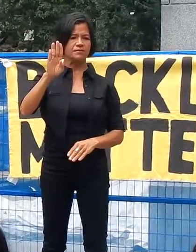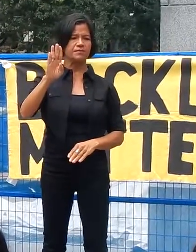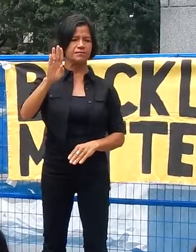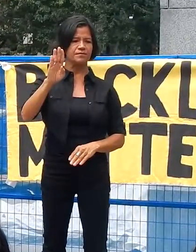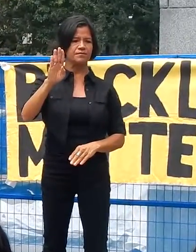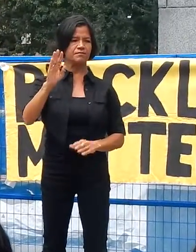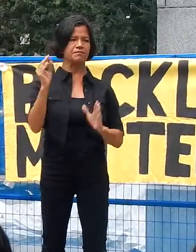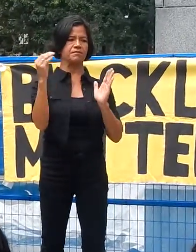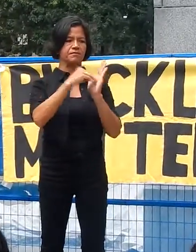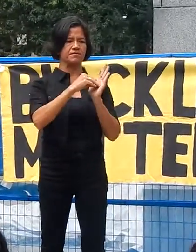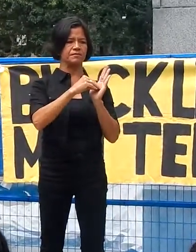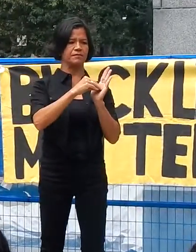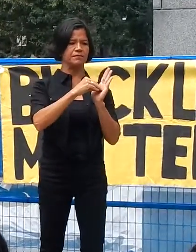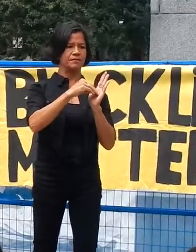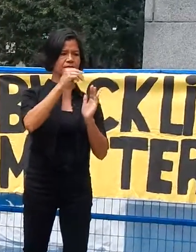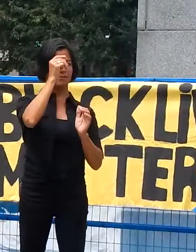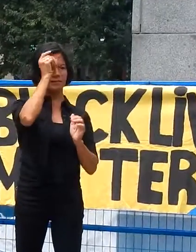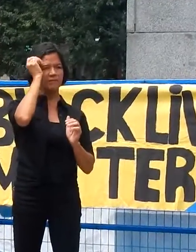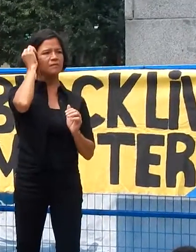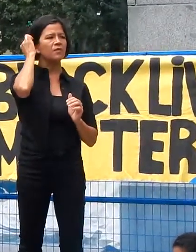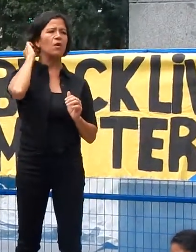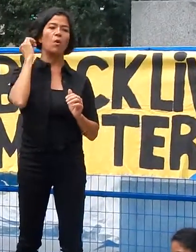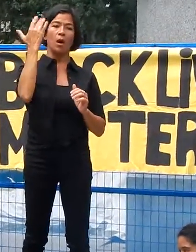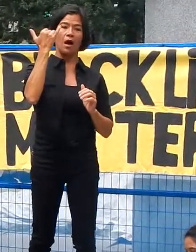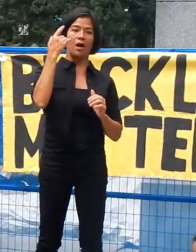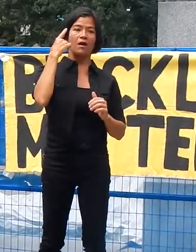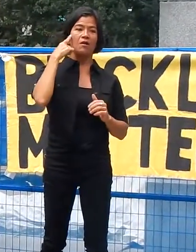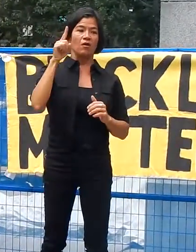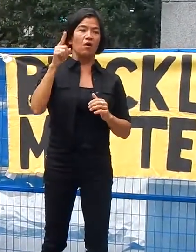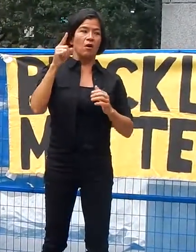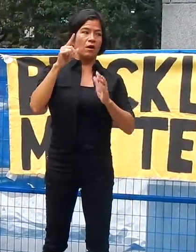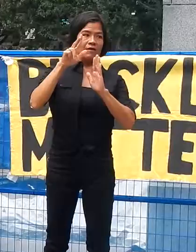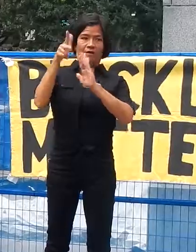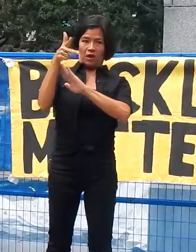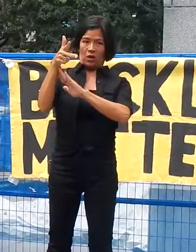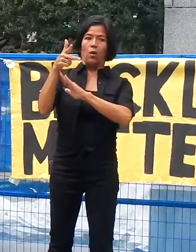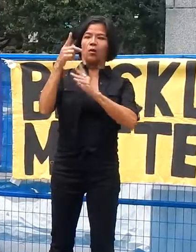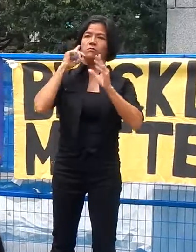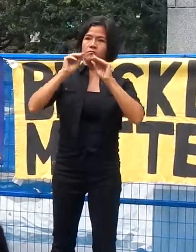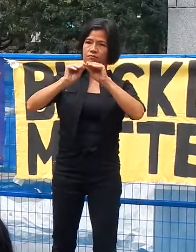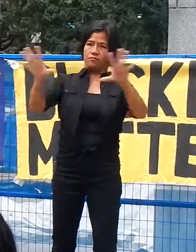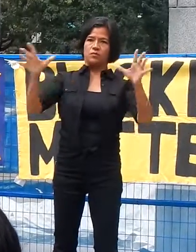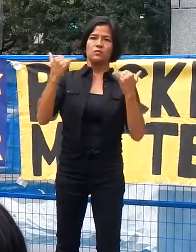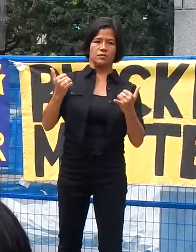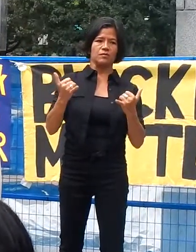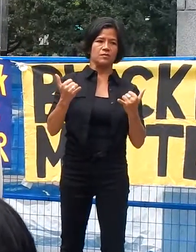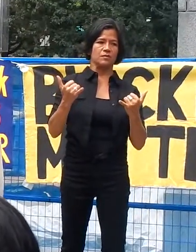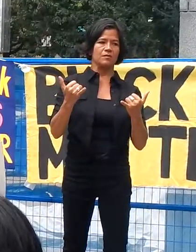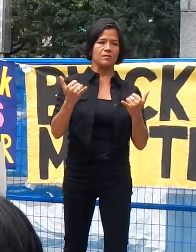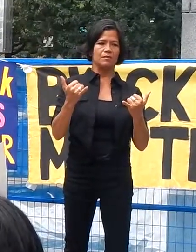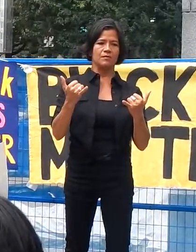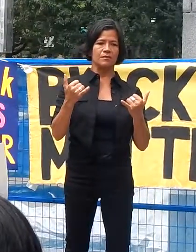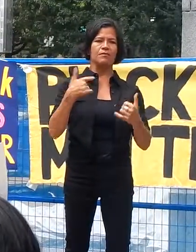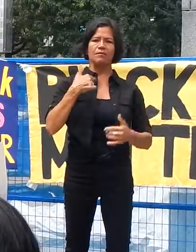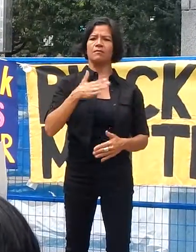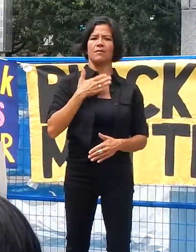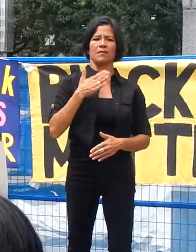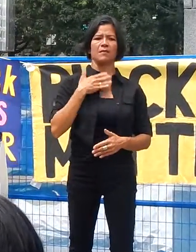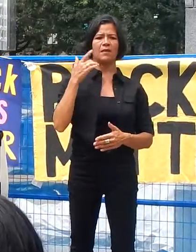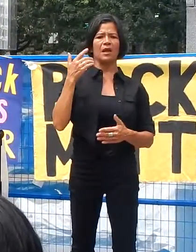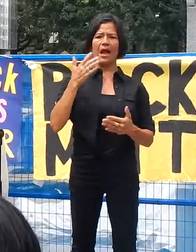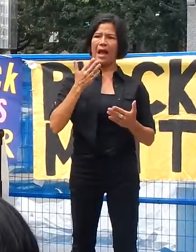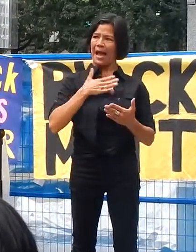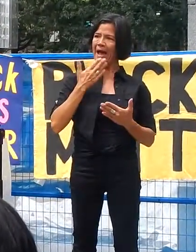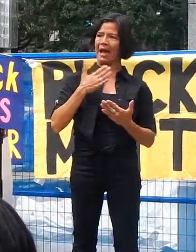For the vigil to be today. And I'm so happy. I'm very happy that the Black Lives